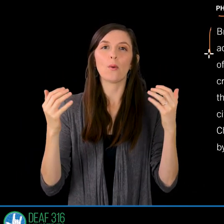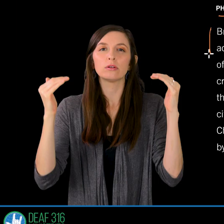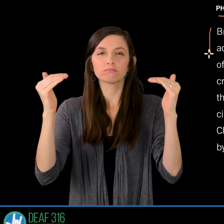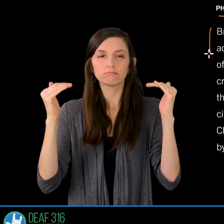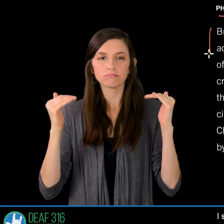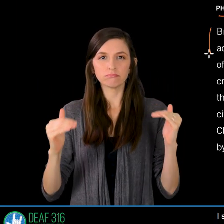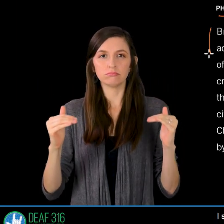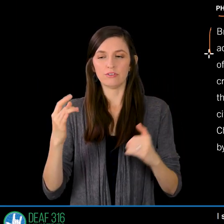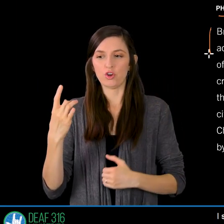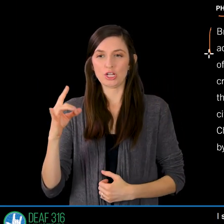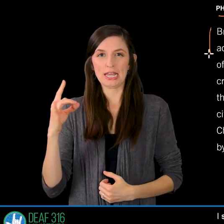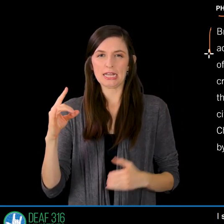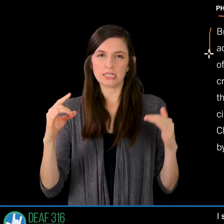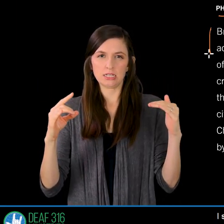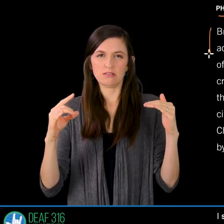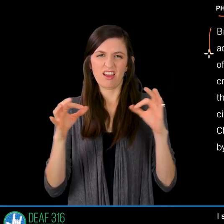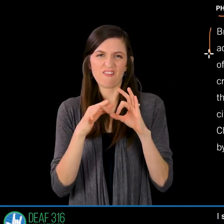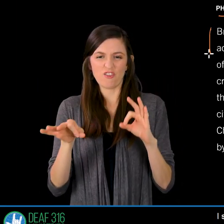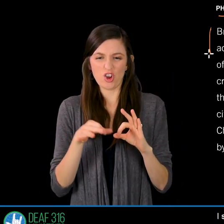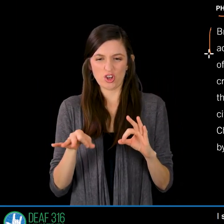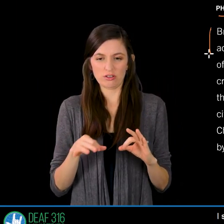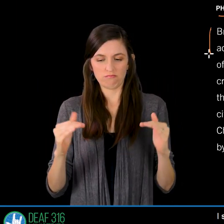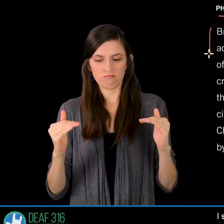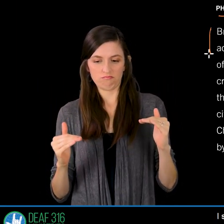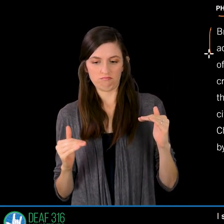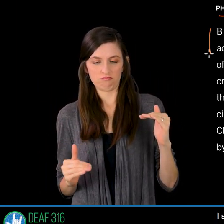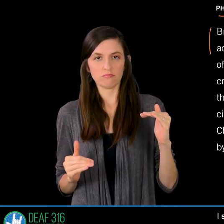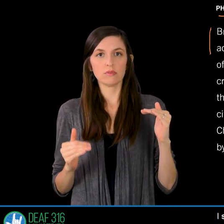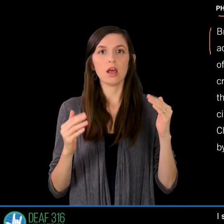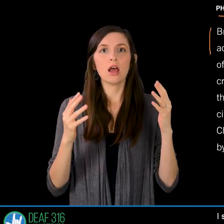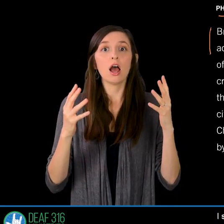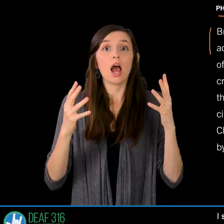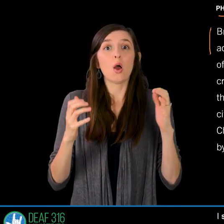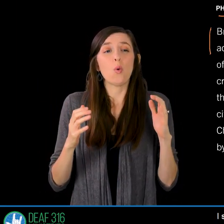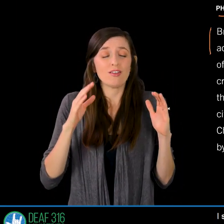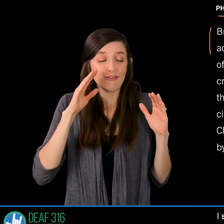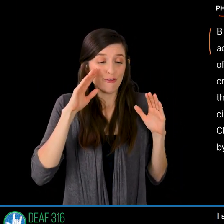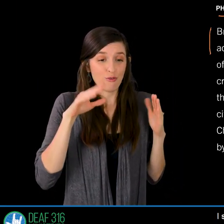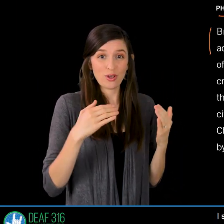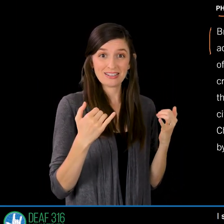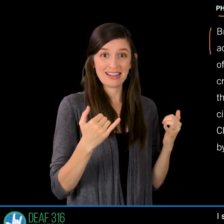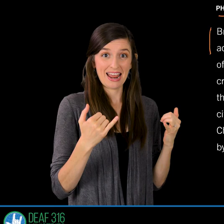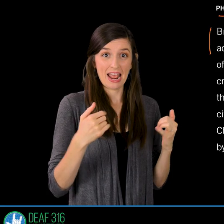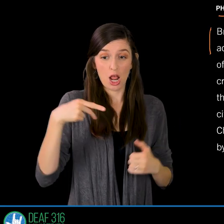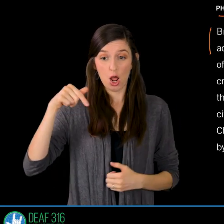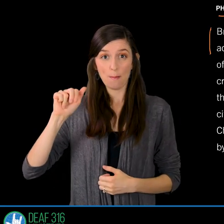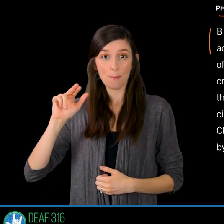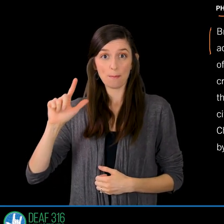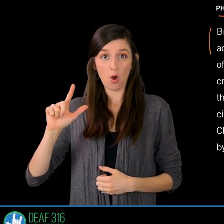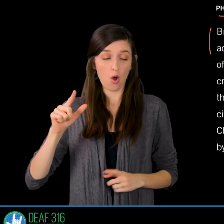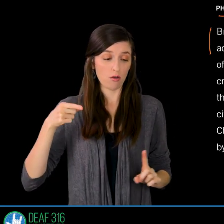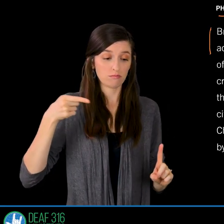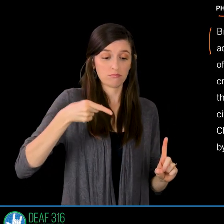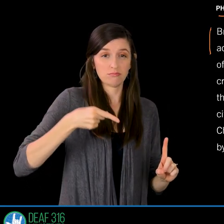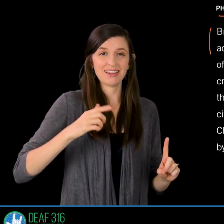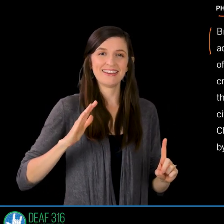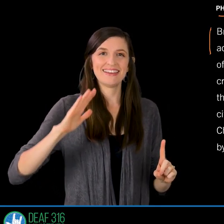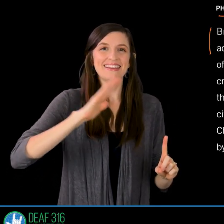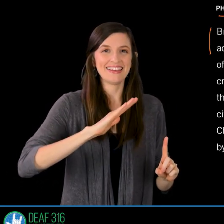I simply want to take a short lab session on Paul's tears. Brothers, join in